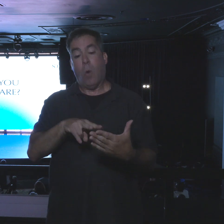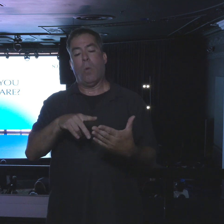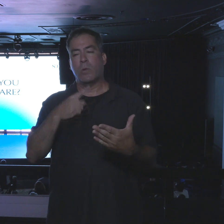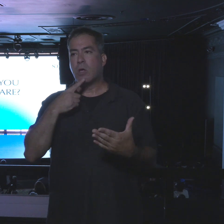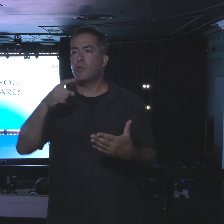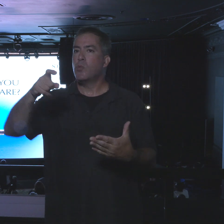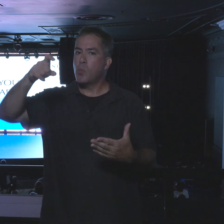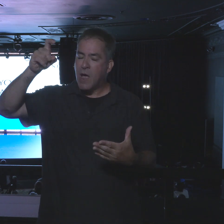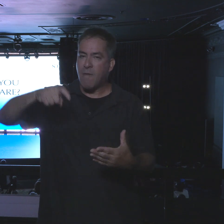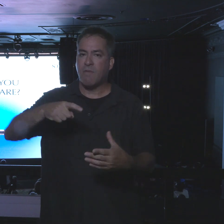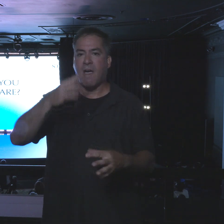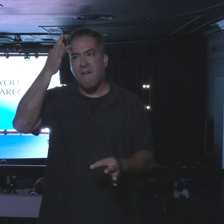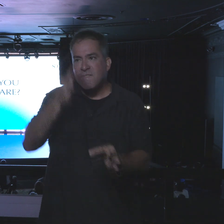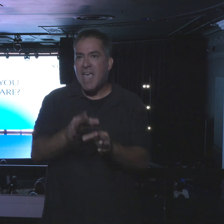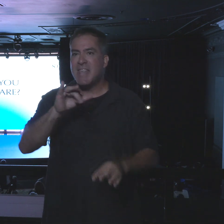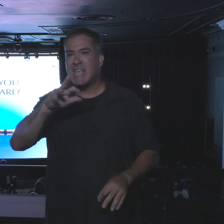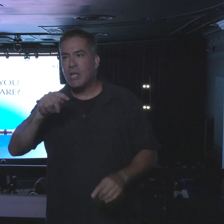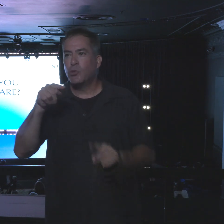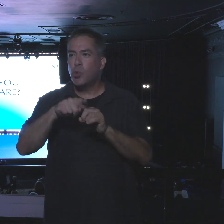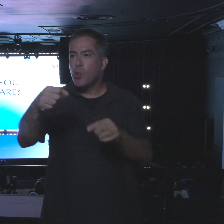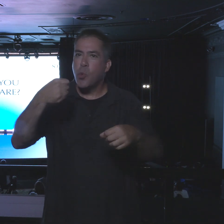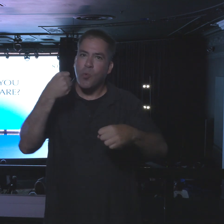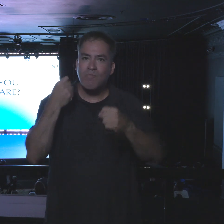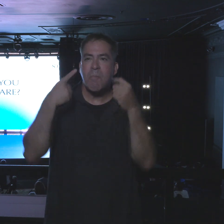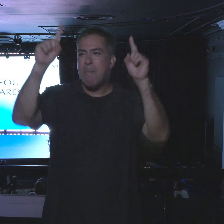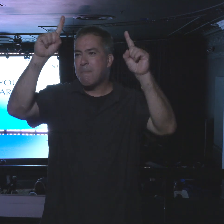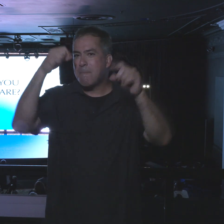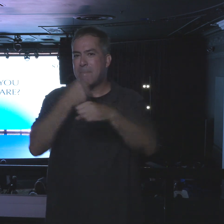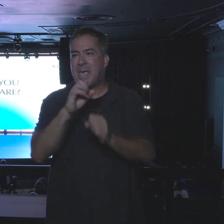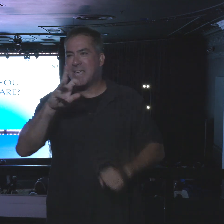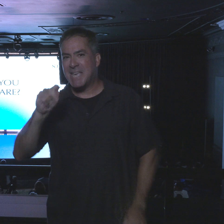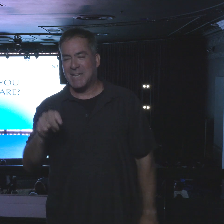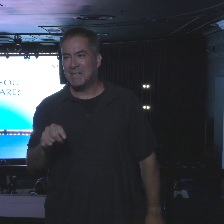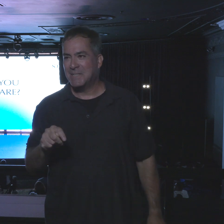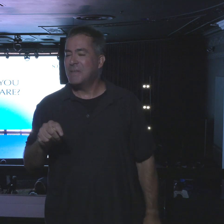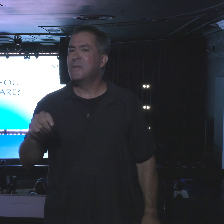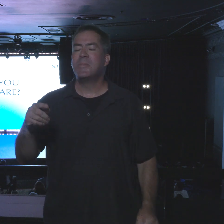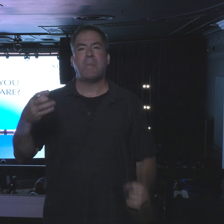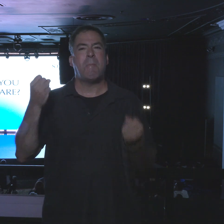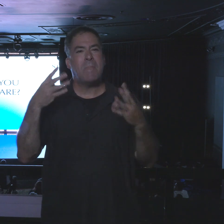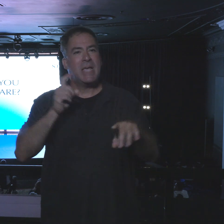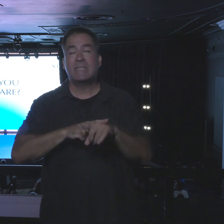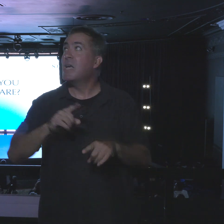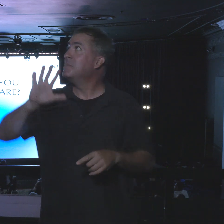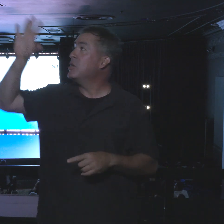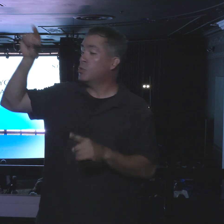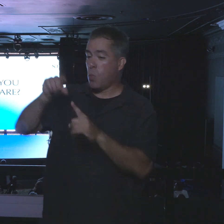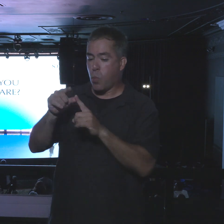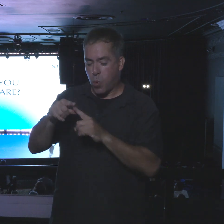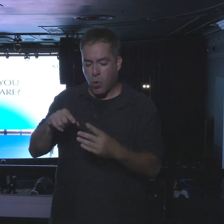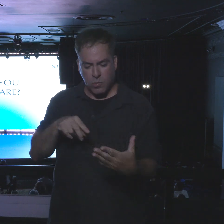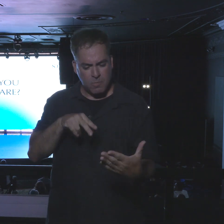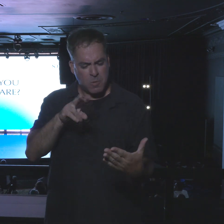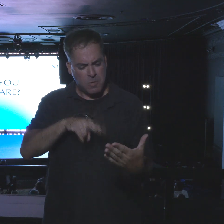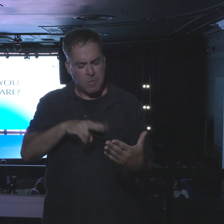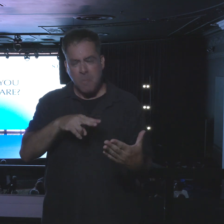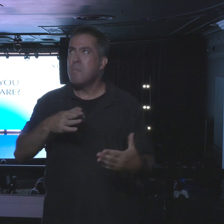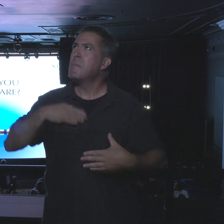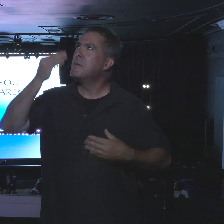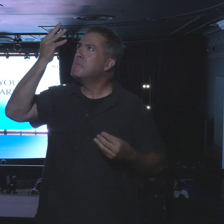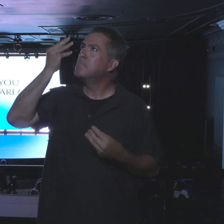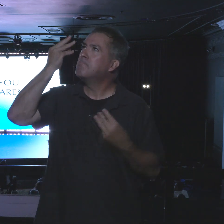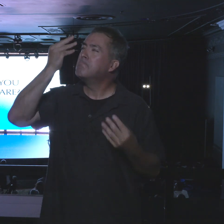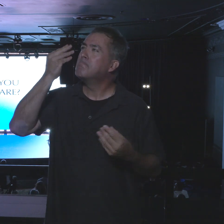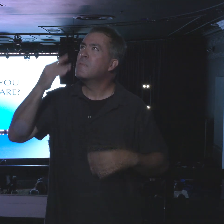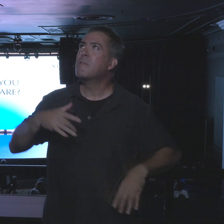it. How many, often times, you take the word of God and you put it against what you're thinking and